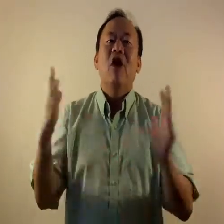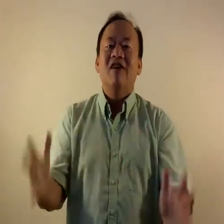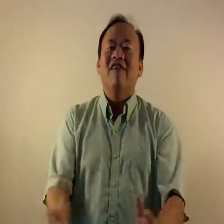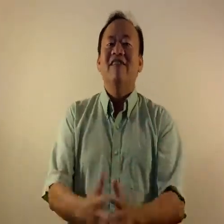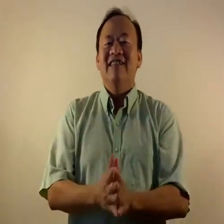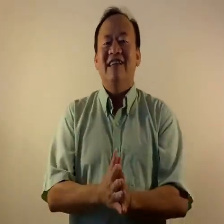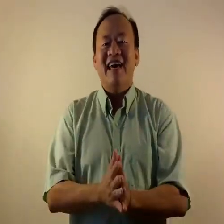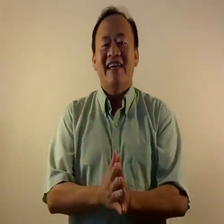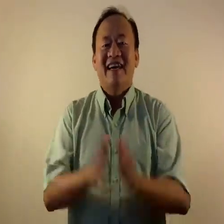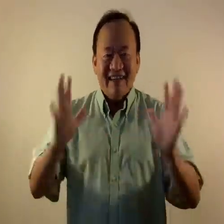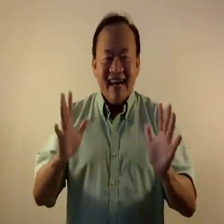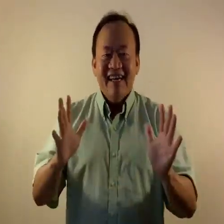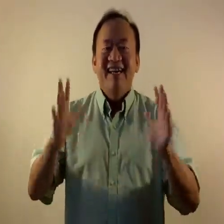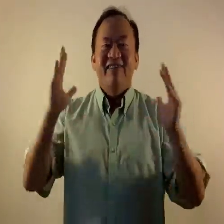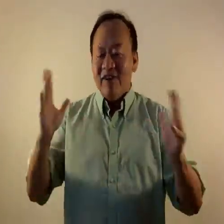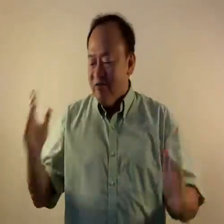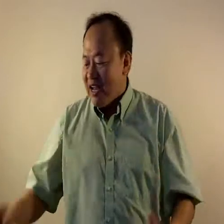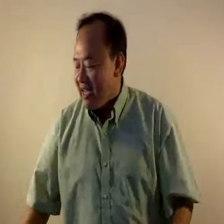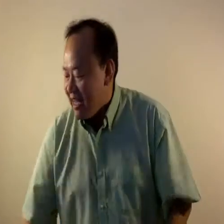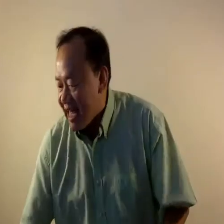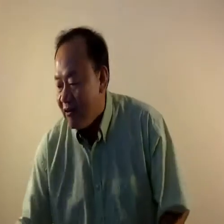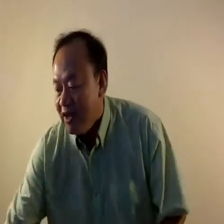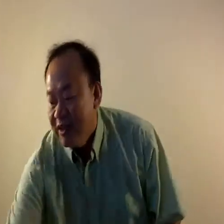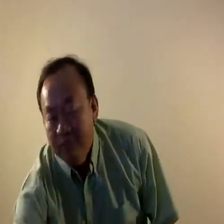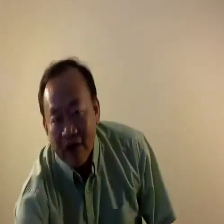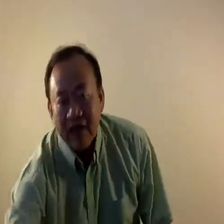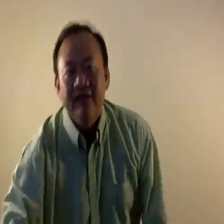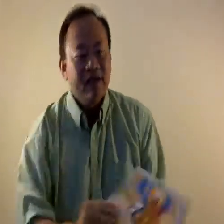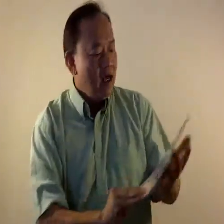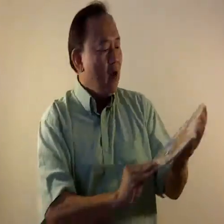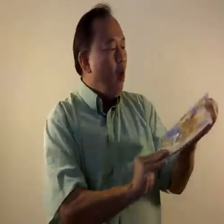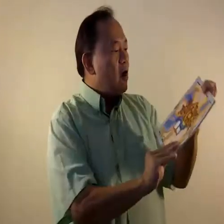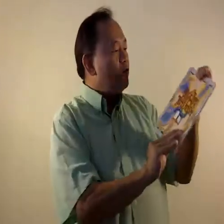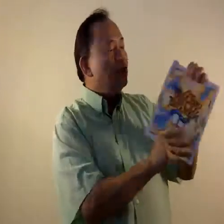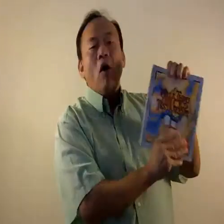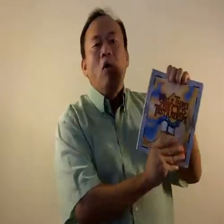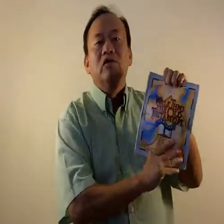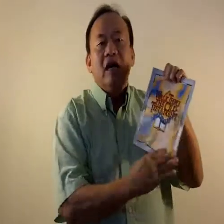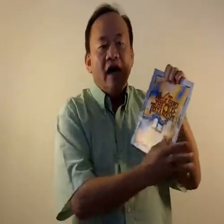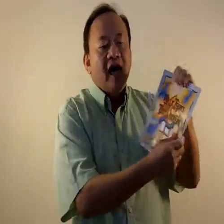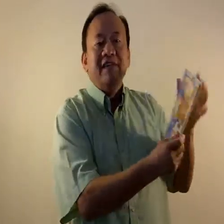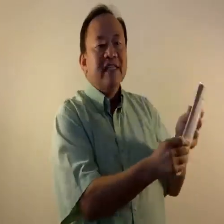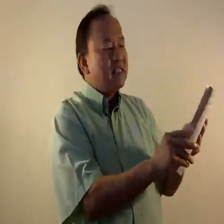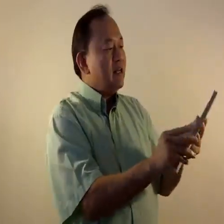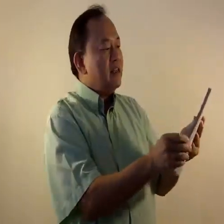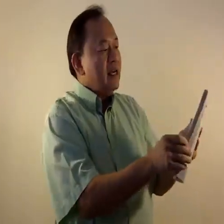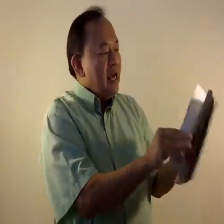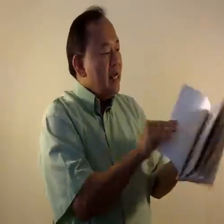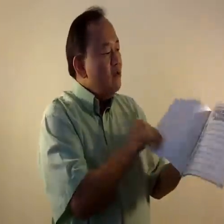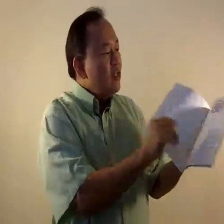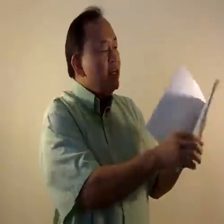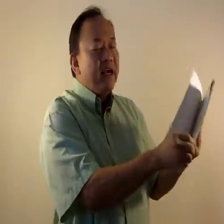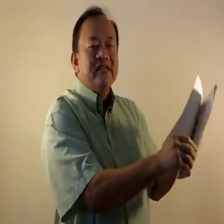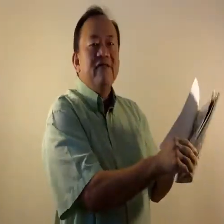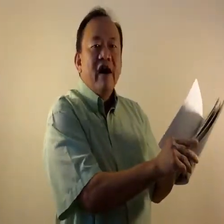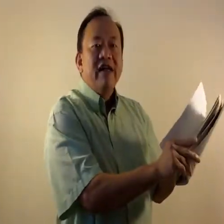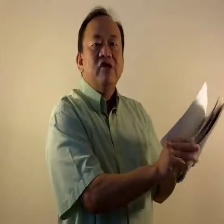we're all going to take. Okay? So are you ready? Now, the book is Walk Through the Old Testament. And really, it's very